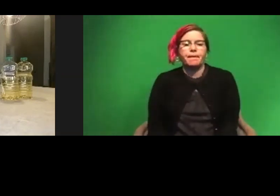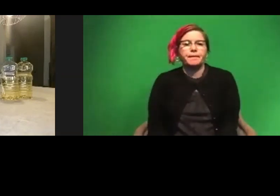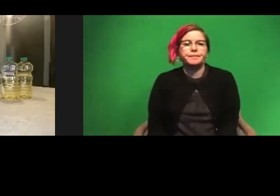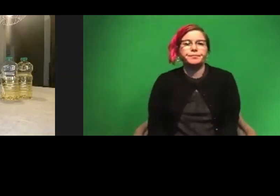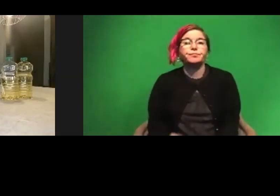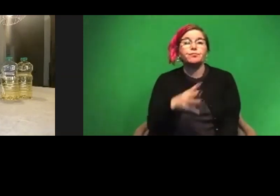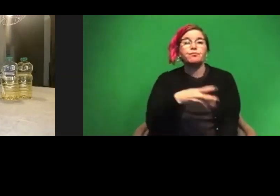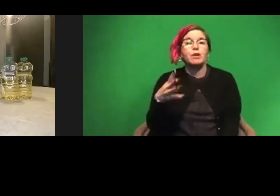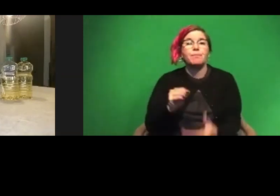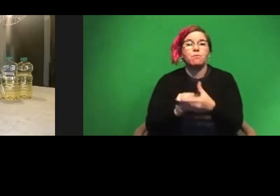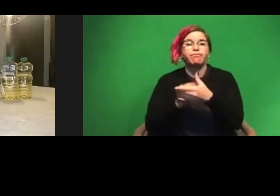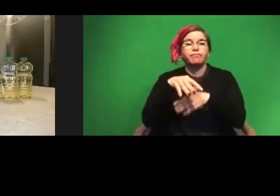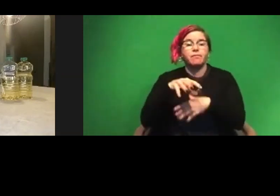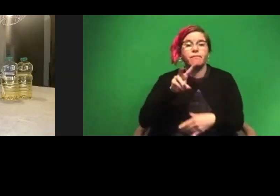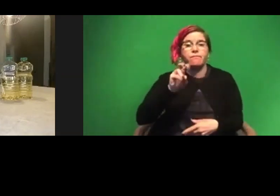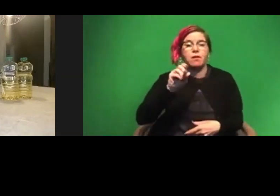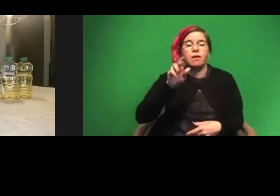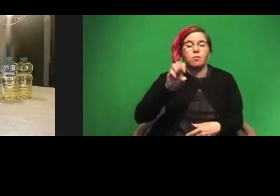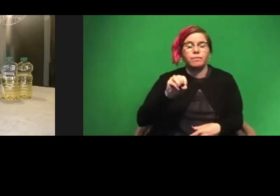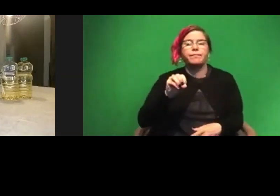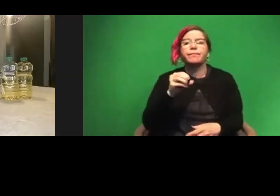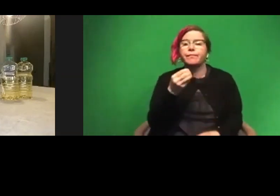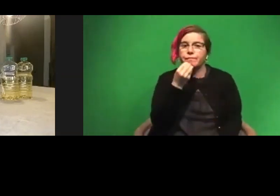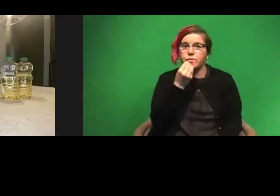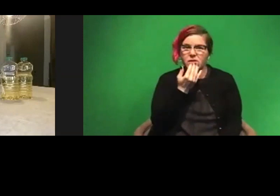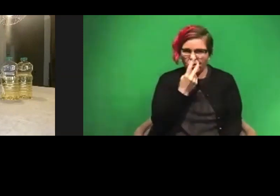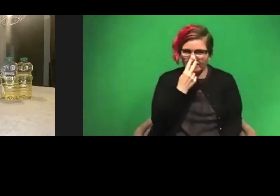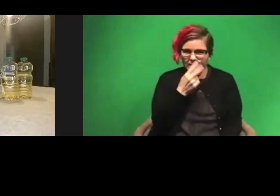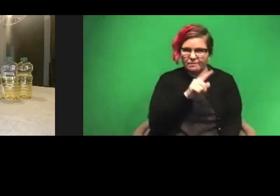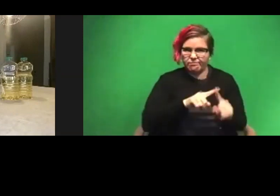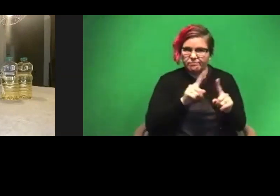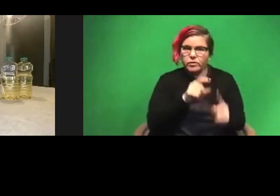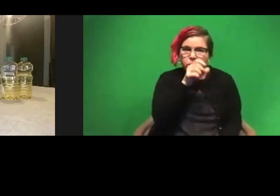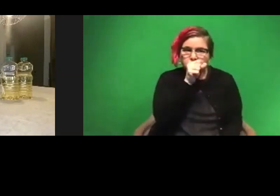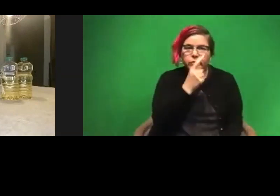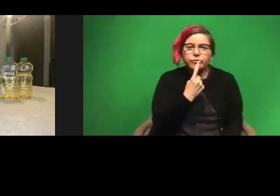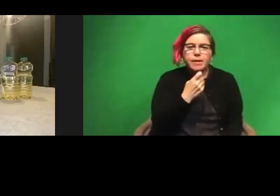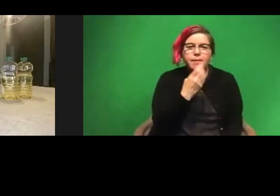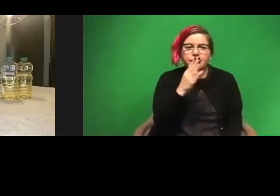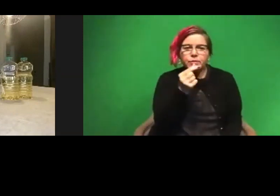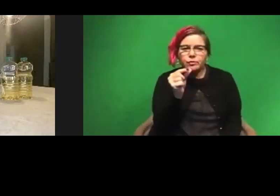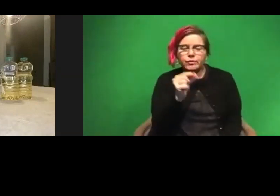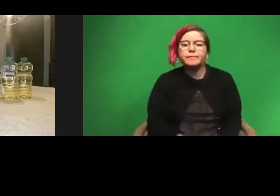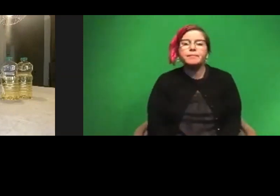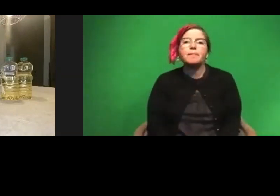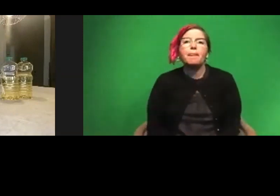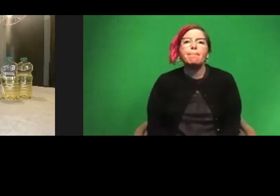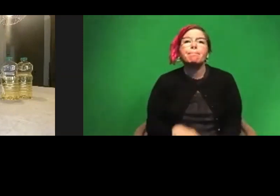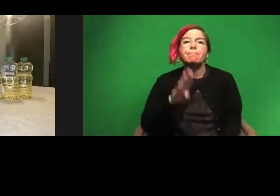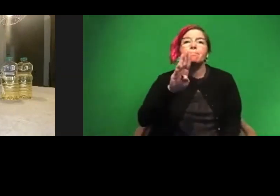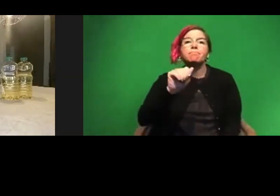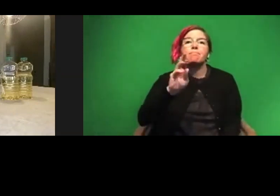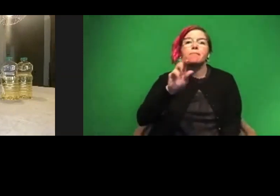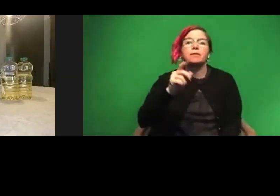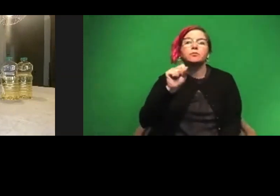volcanoes, the only things you'll need are food coloring, which you see here, have orange, red, blue, and green. You'll need some baking soda, a